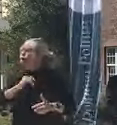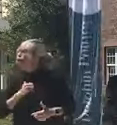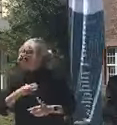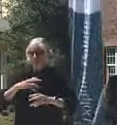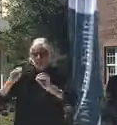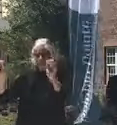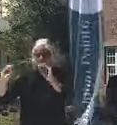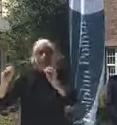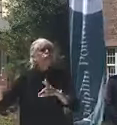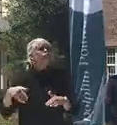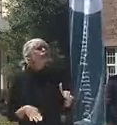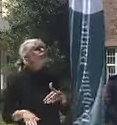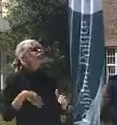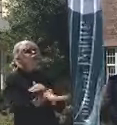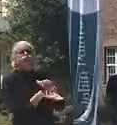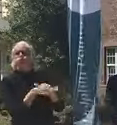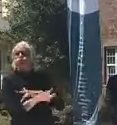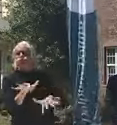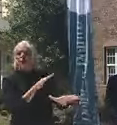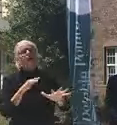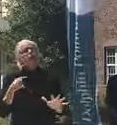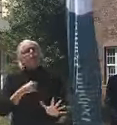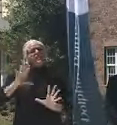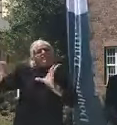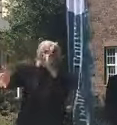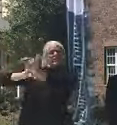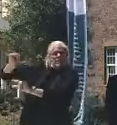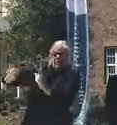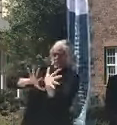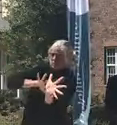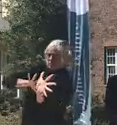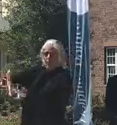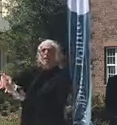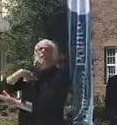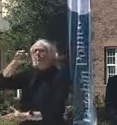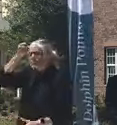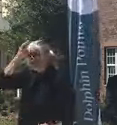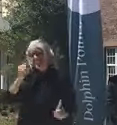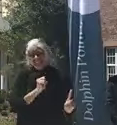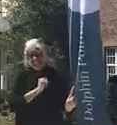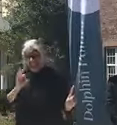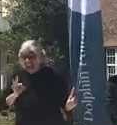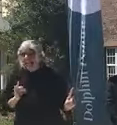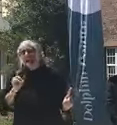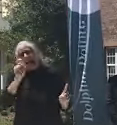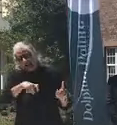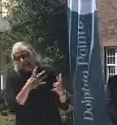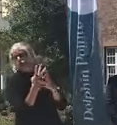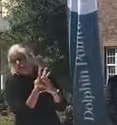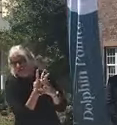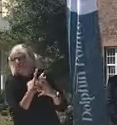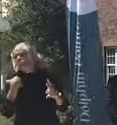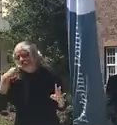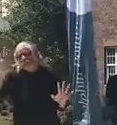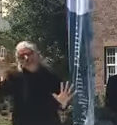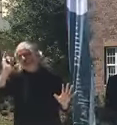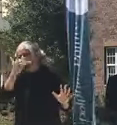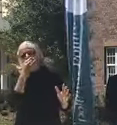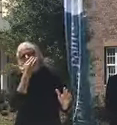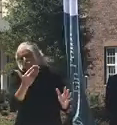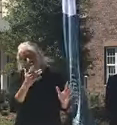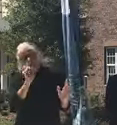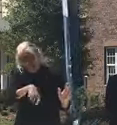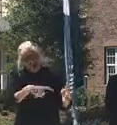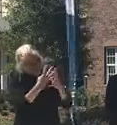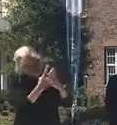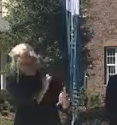So we restricted visitation, the nursing homes, and then obviously all the staff needed to be screened. And I think that that had to be done. But